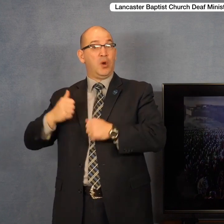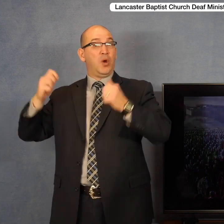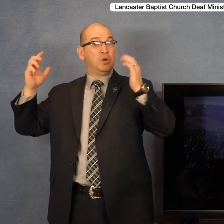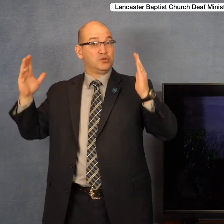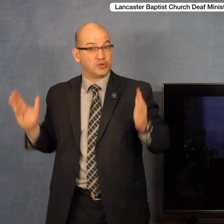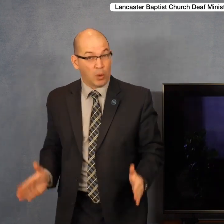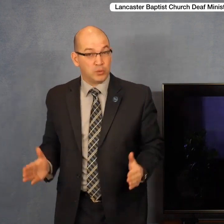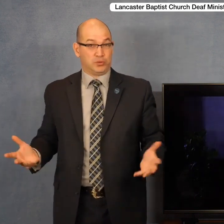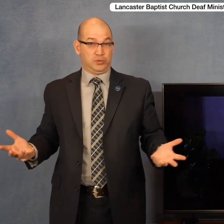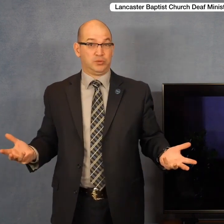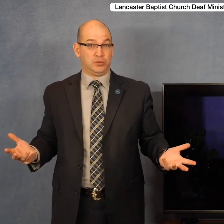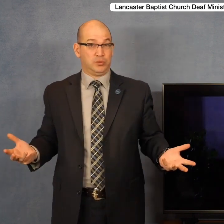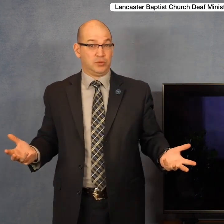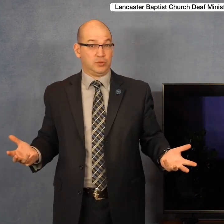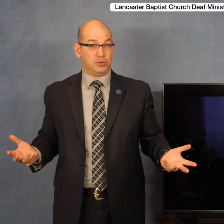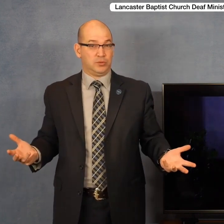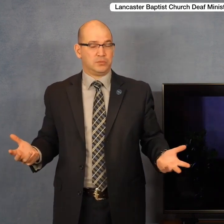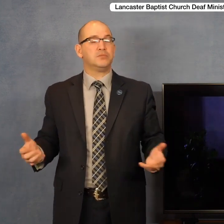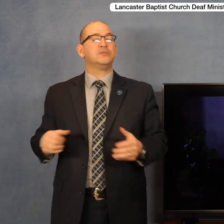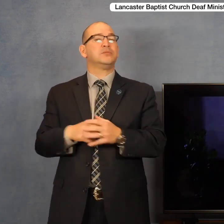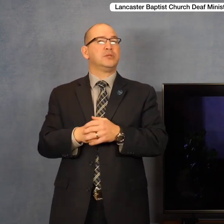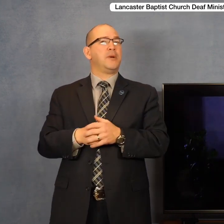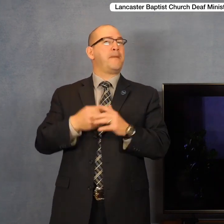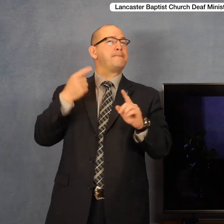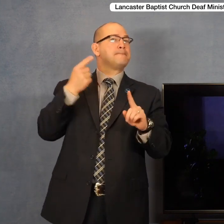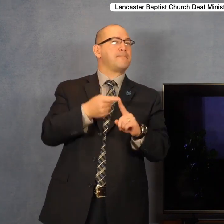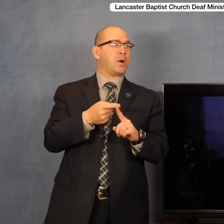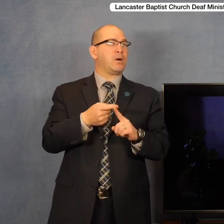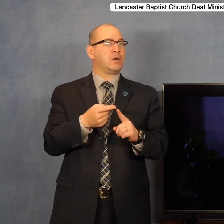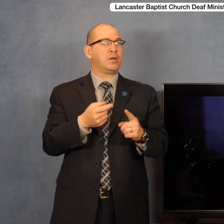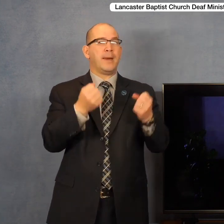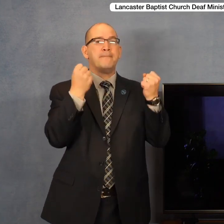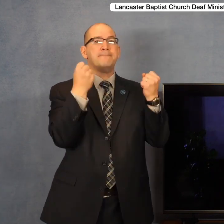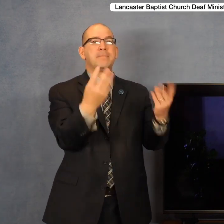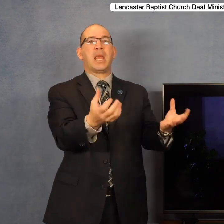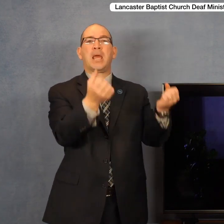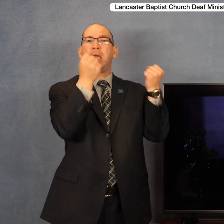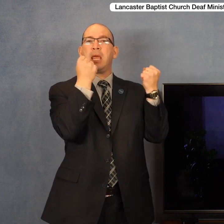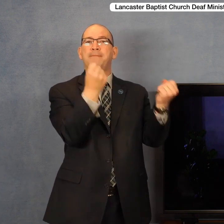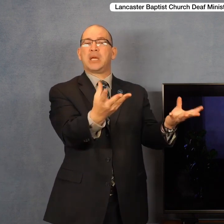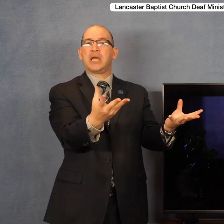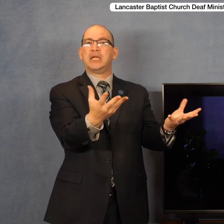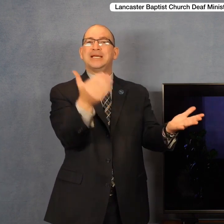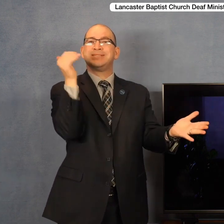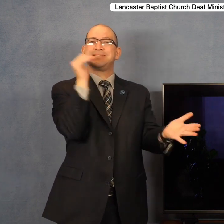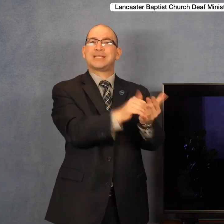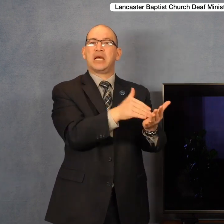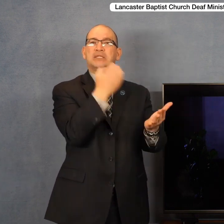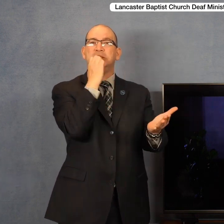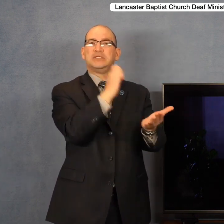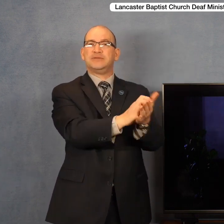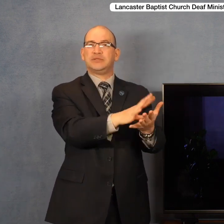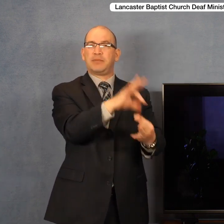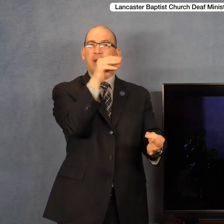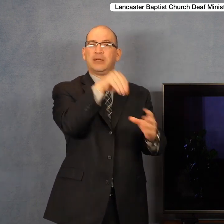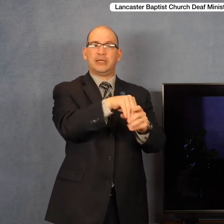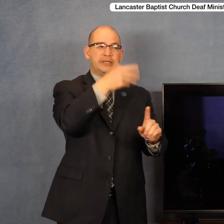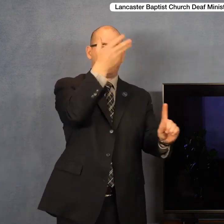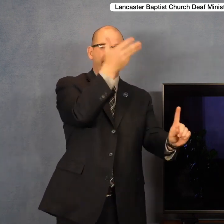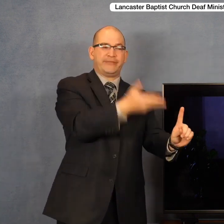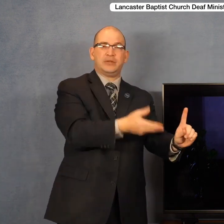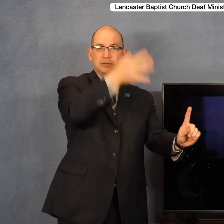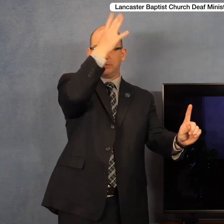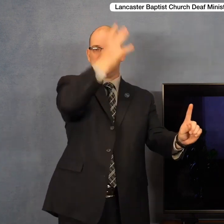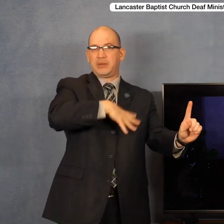What this man is saying and what the demons are saying is we are many. There are thousands of evil influences upon